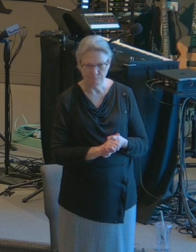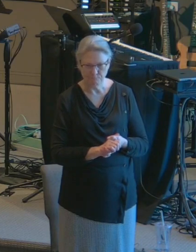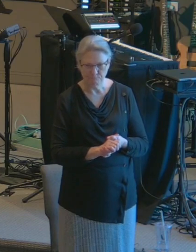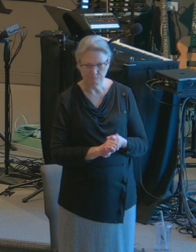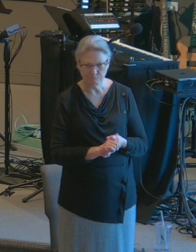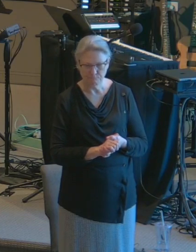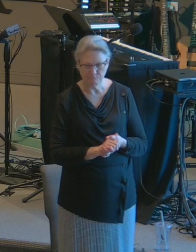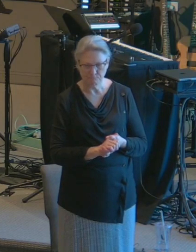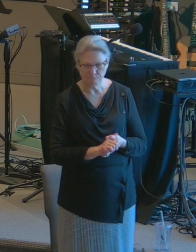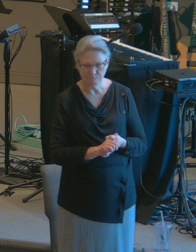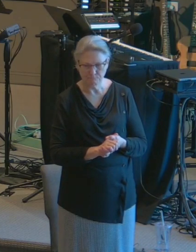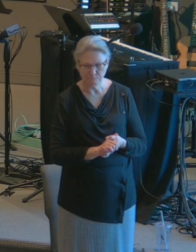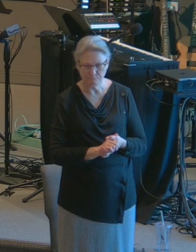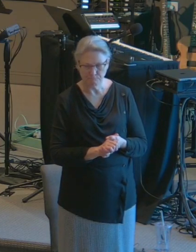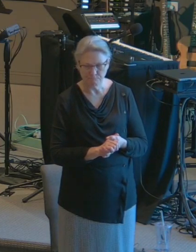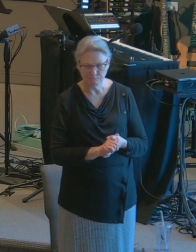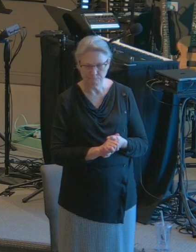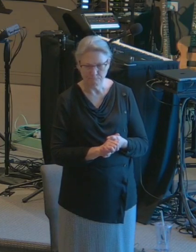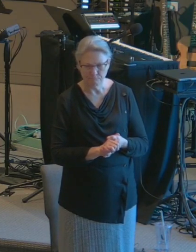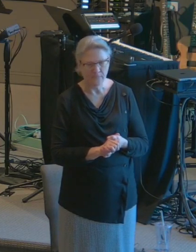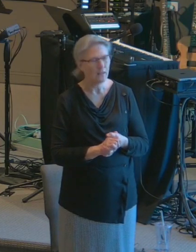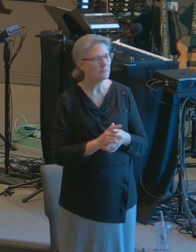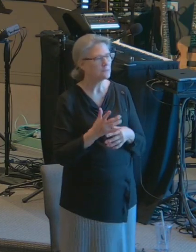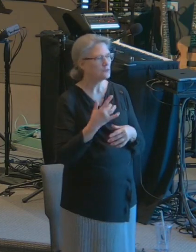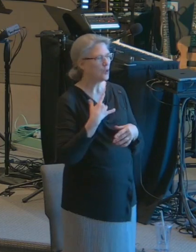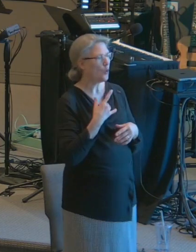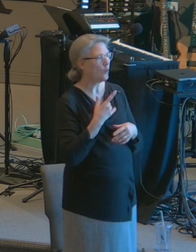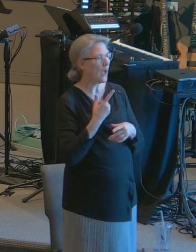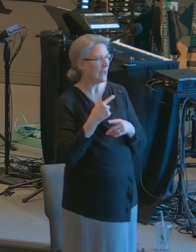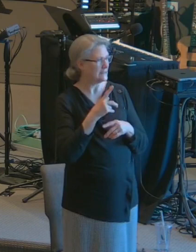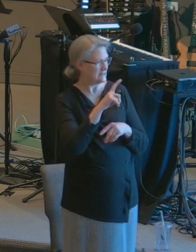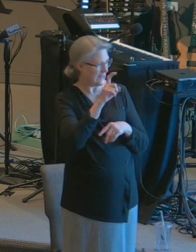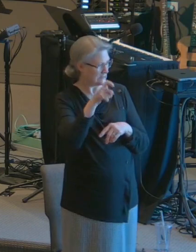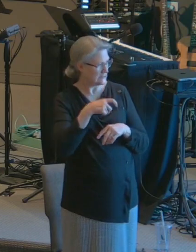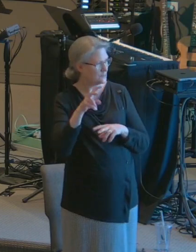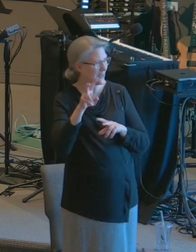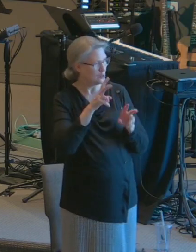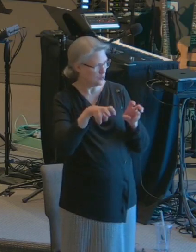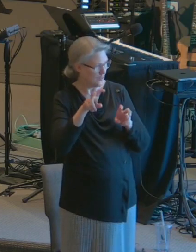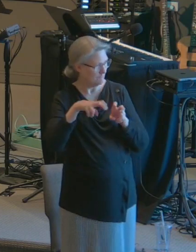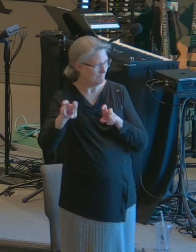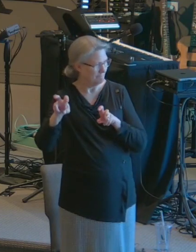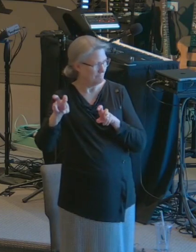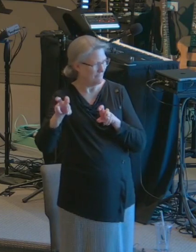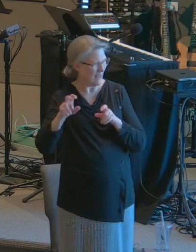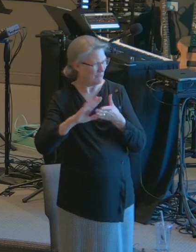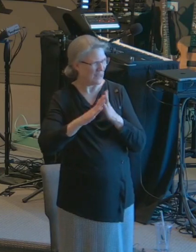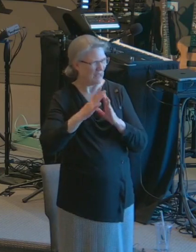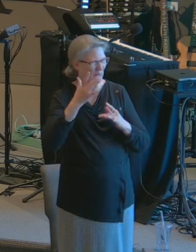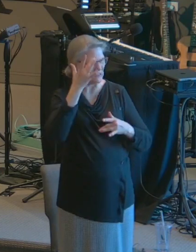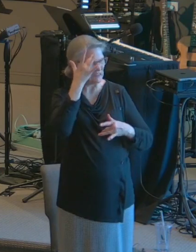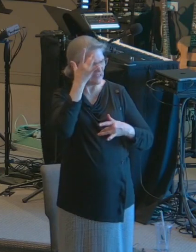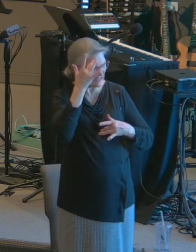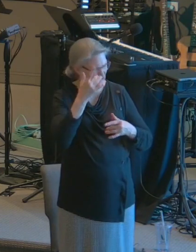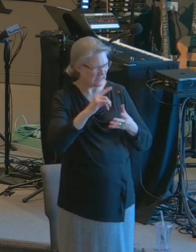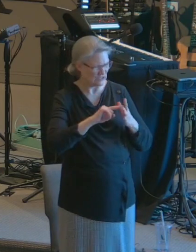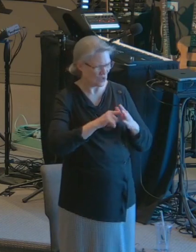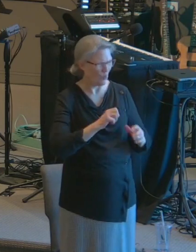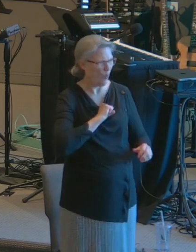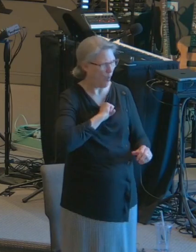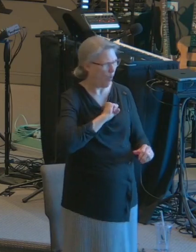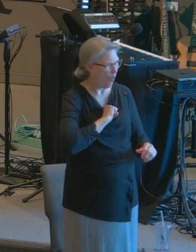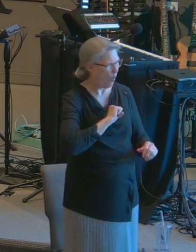have a terrible coughing spell. And I was in prayer. And